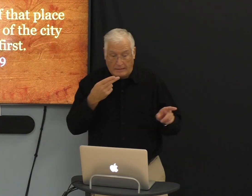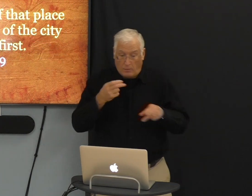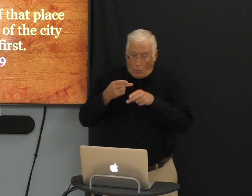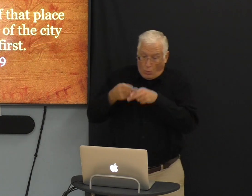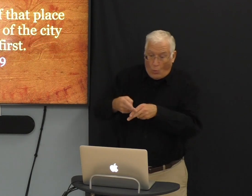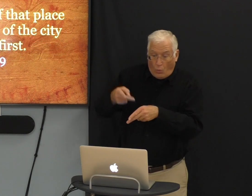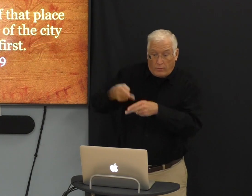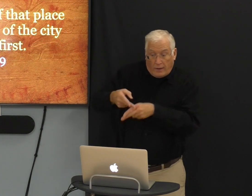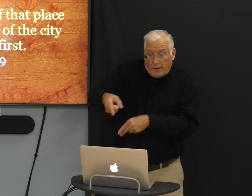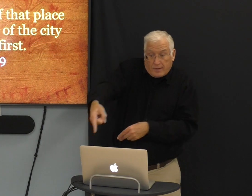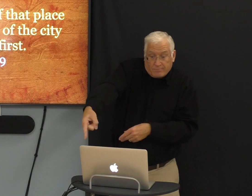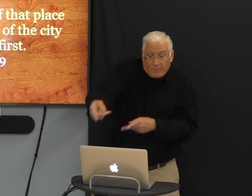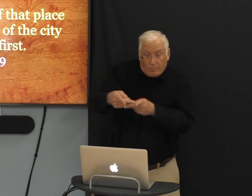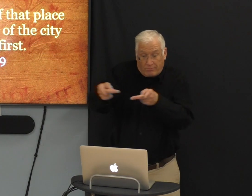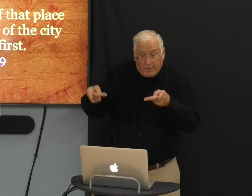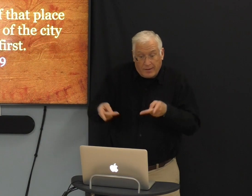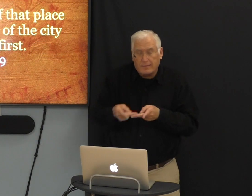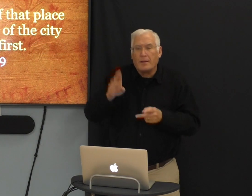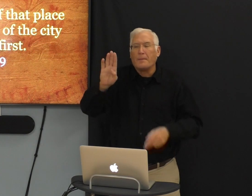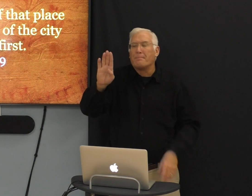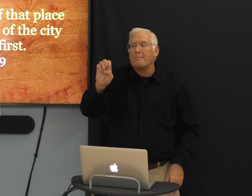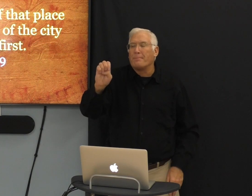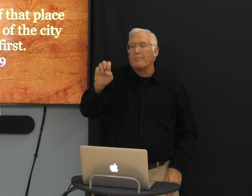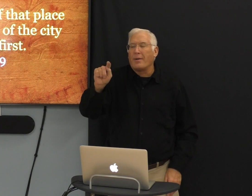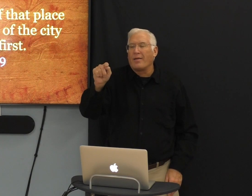And he called the name of that place Bethel.